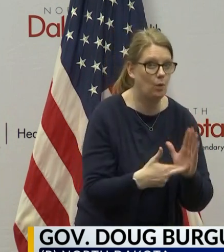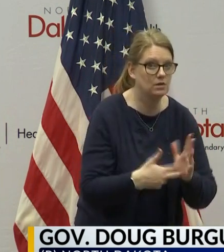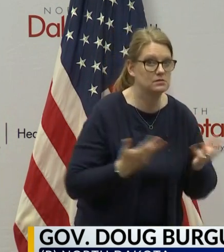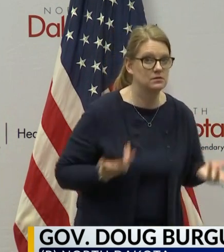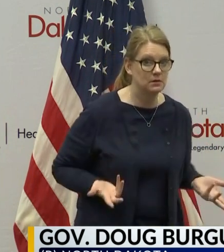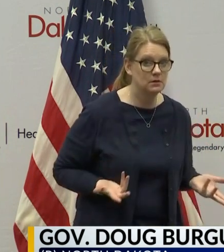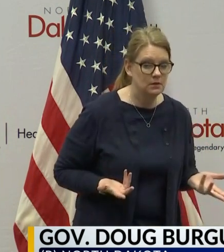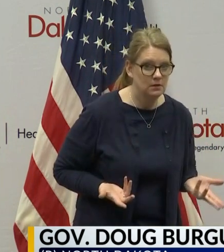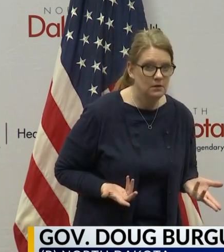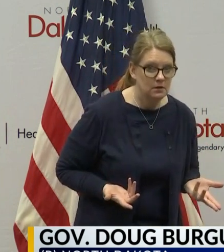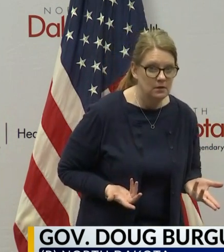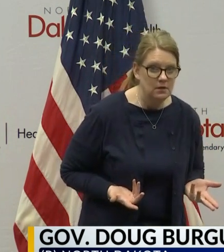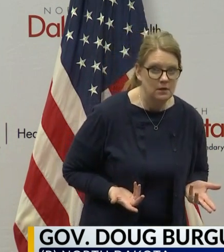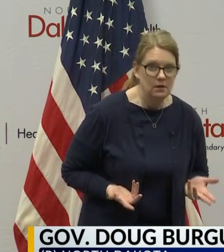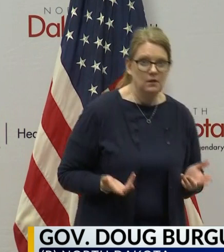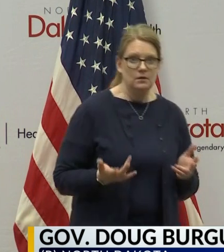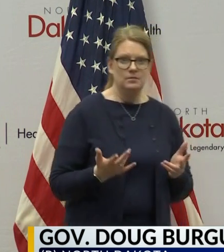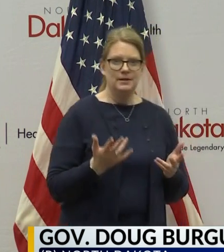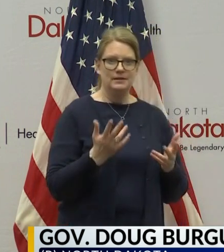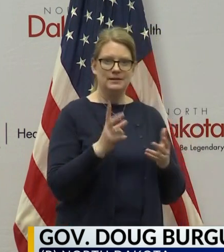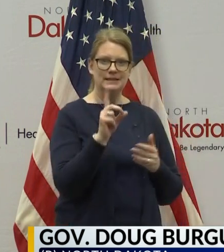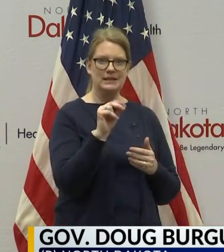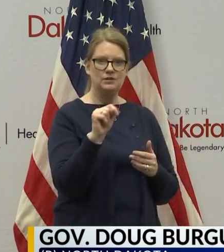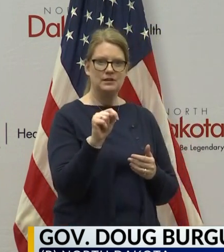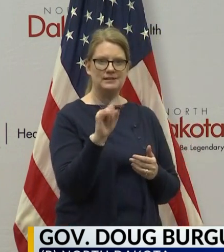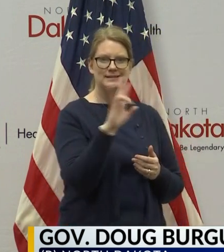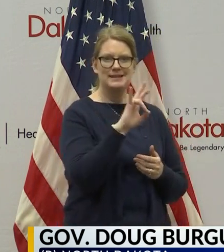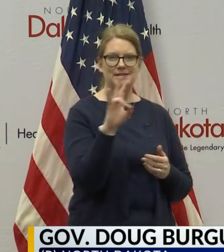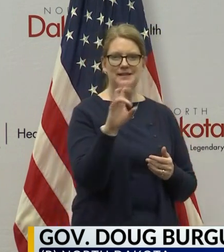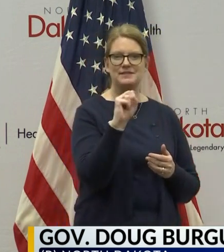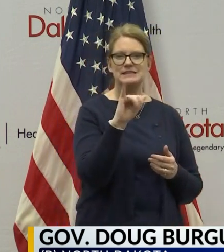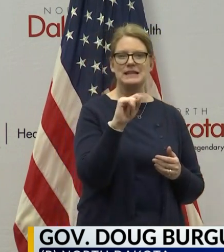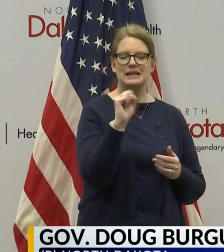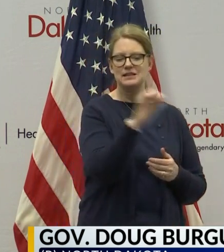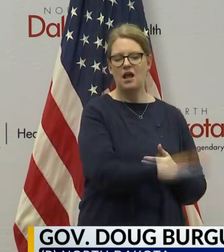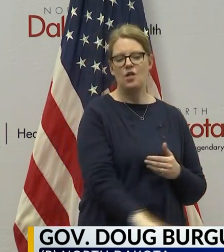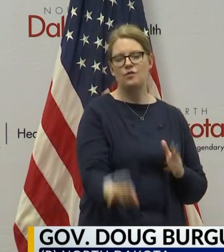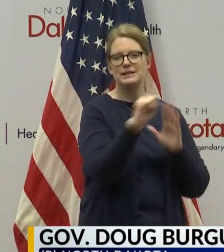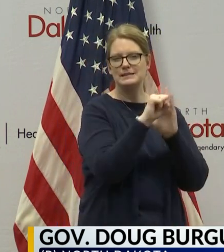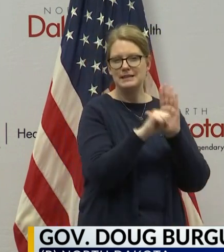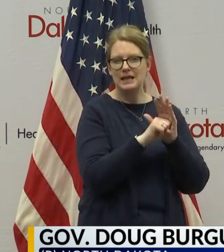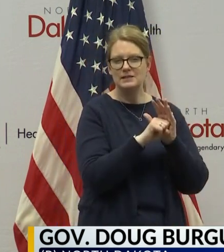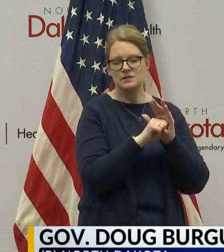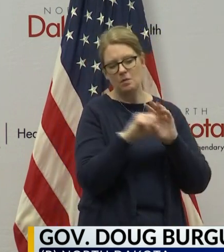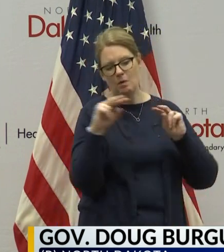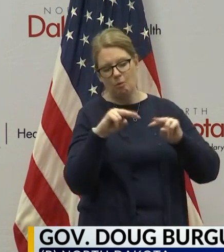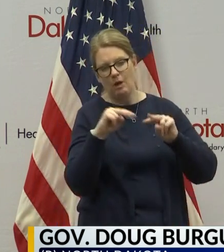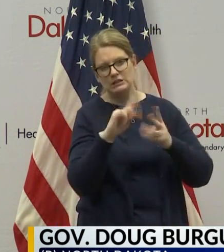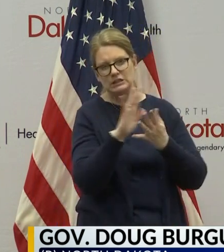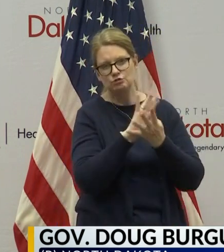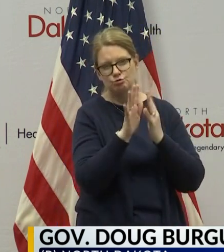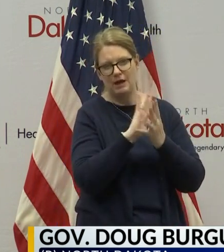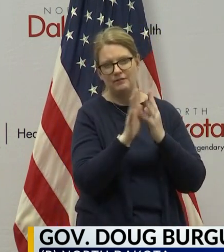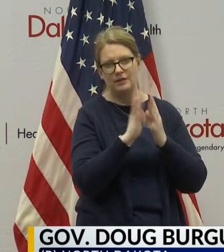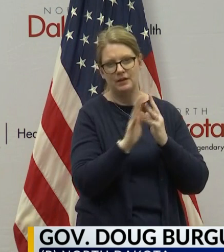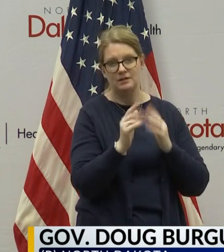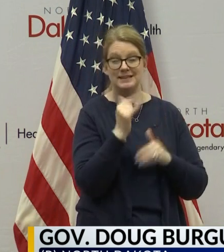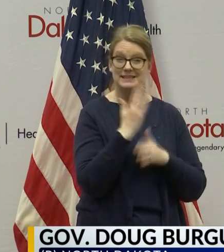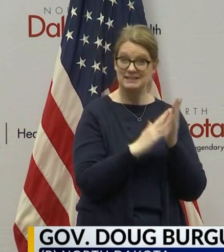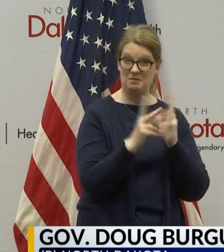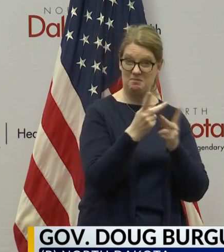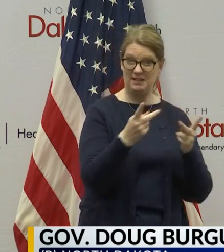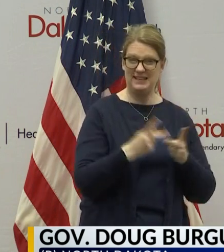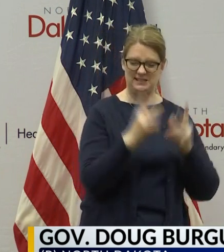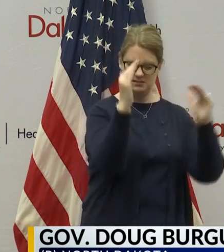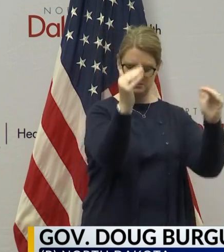going ahead, more data that we're collecting from DOT. We've got 77 sites around the state where we're collecting traffic data. We have some places where we're down 50%,